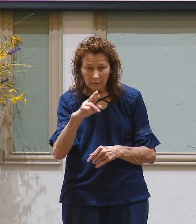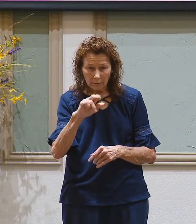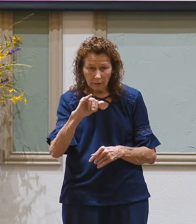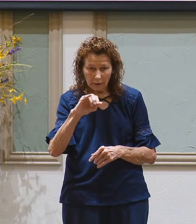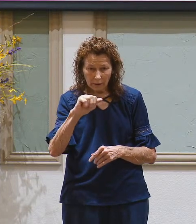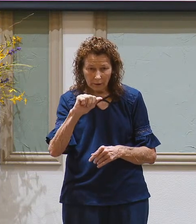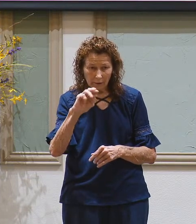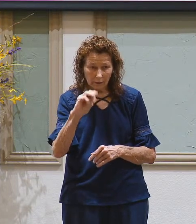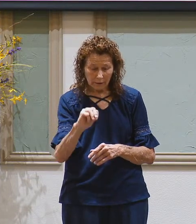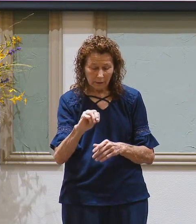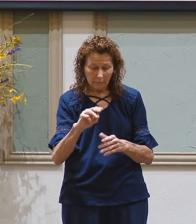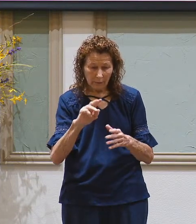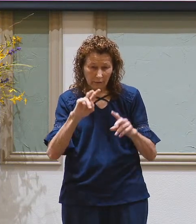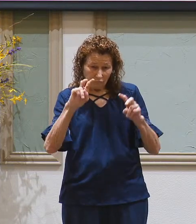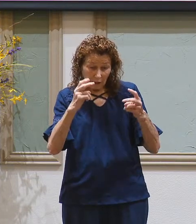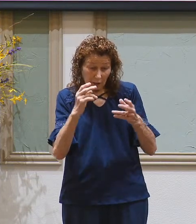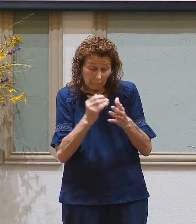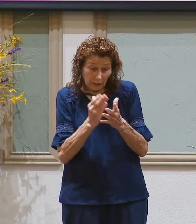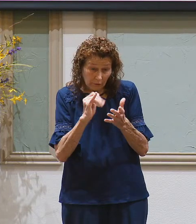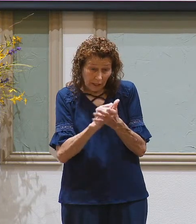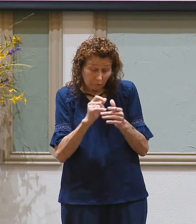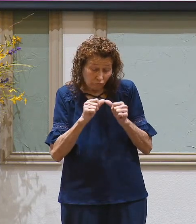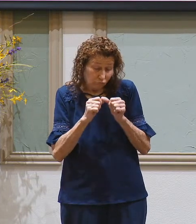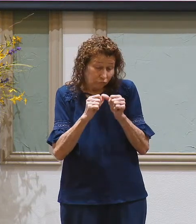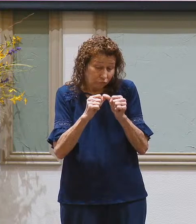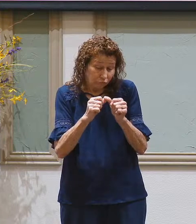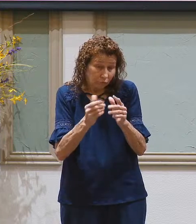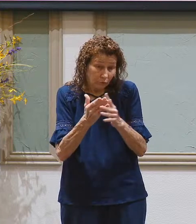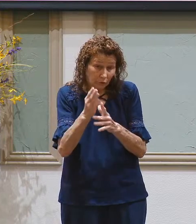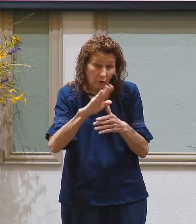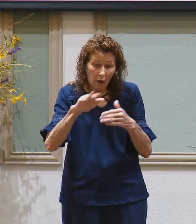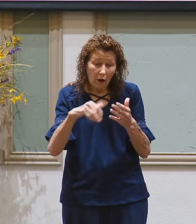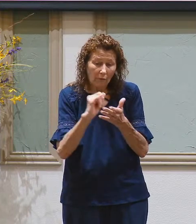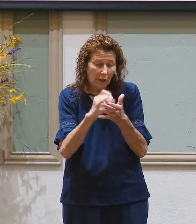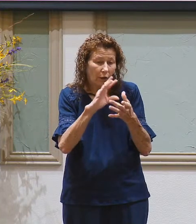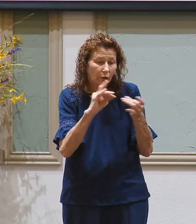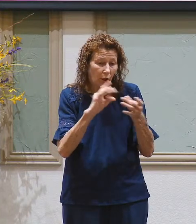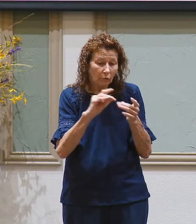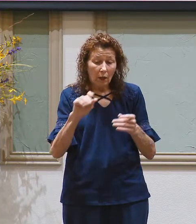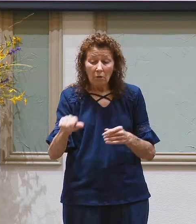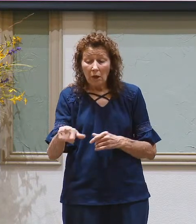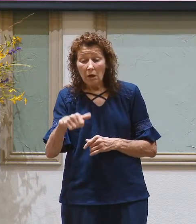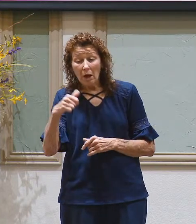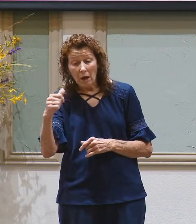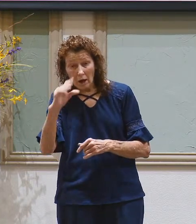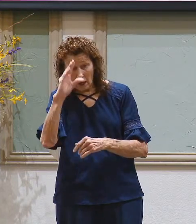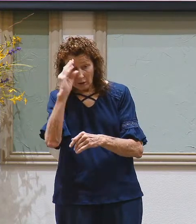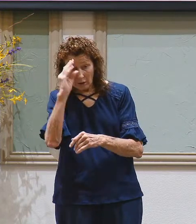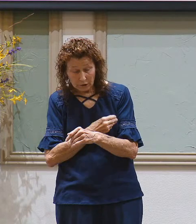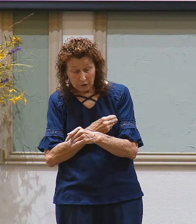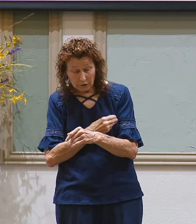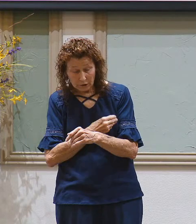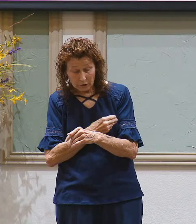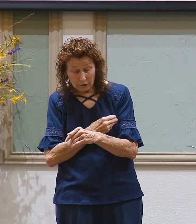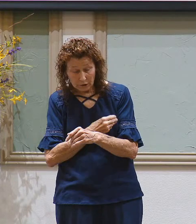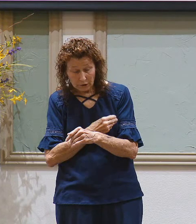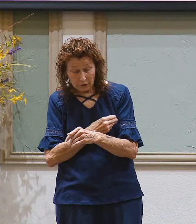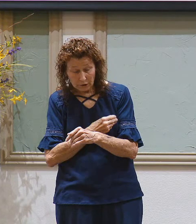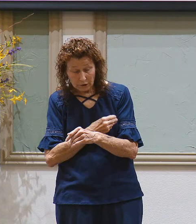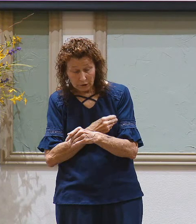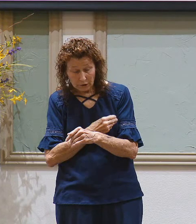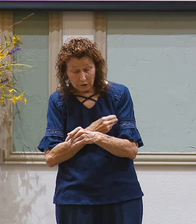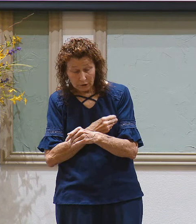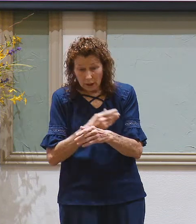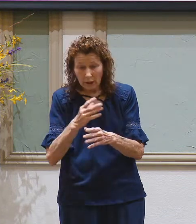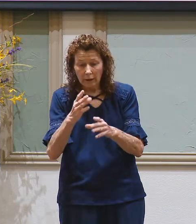of runs through the patriarchal story is that of the other son, the lesser son, receiving